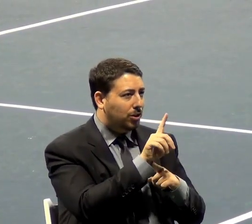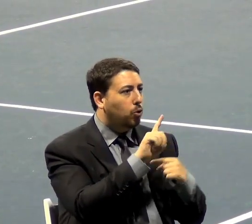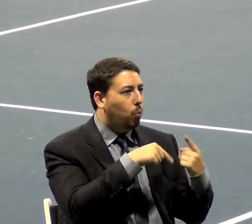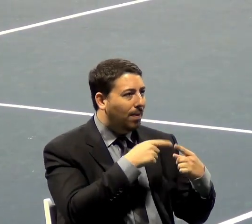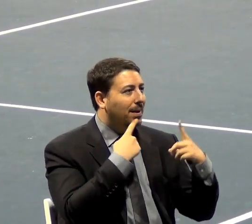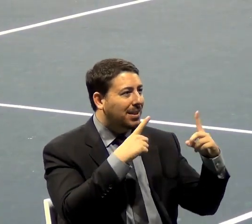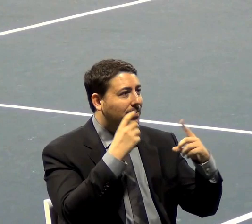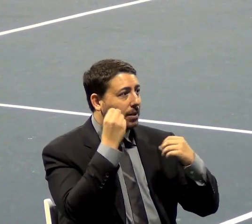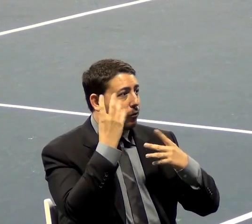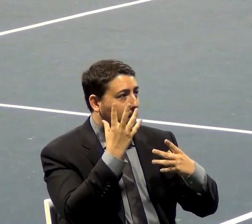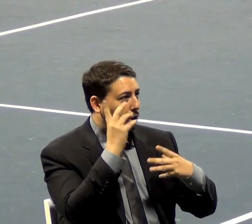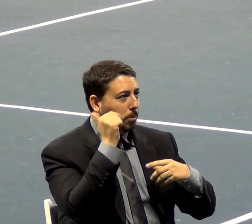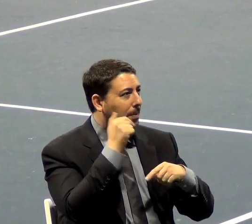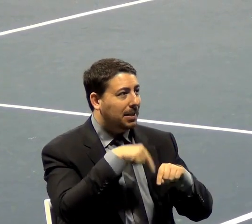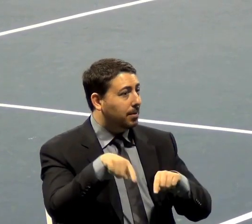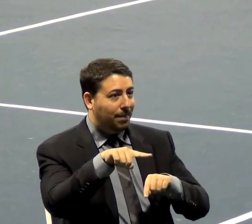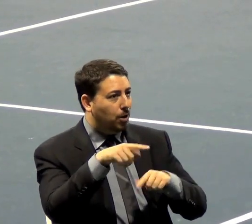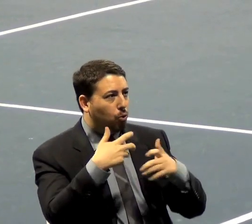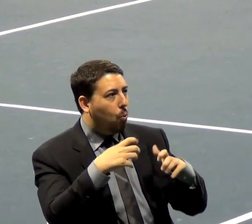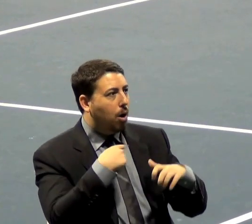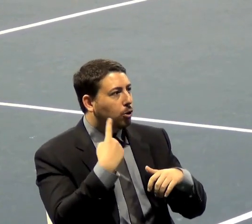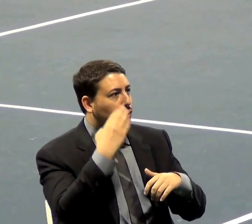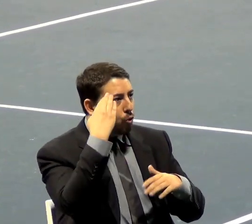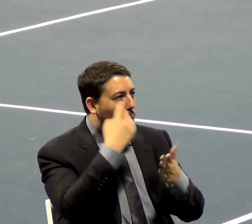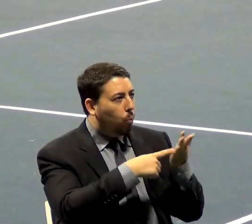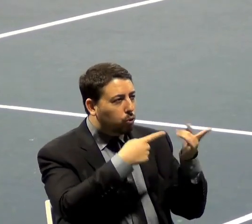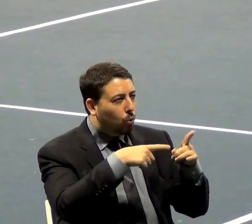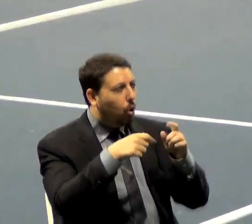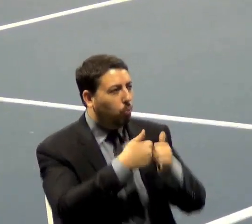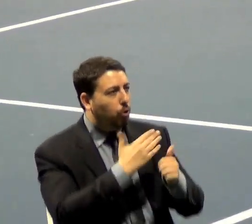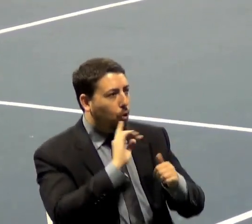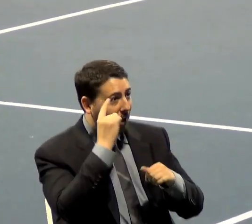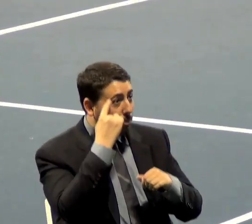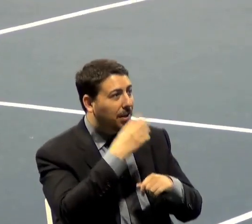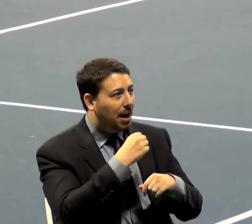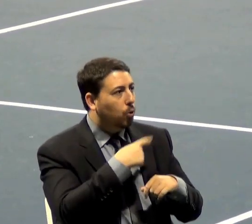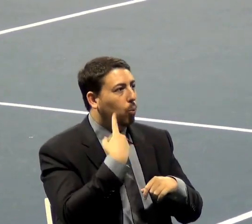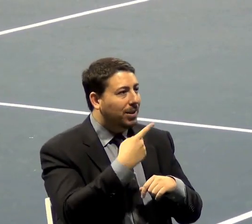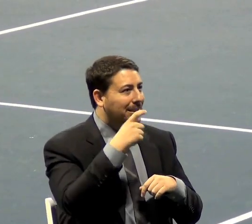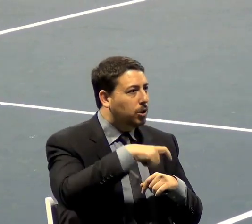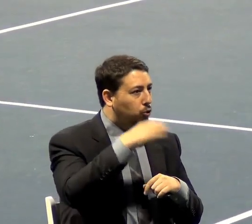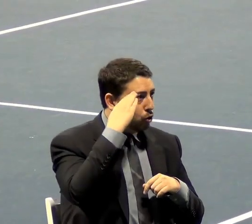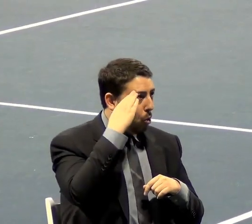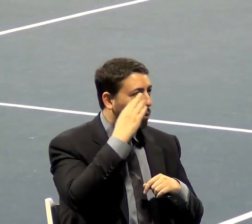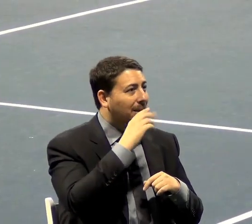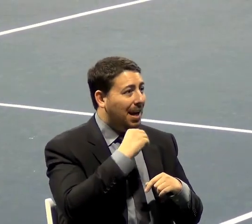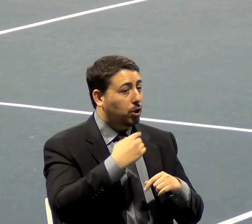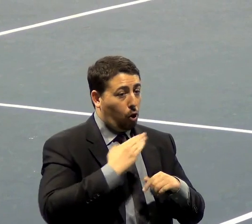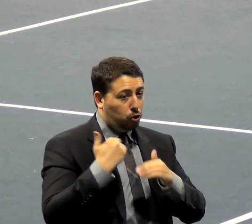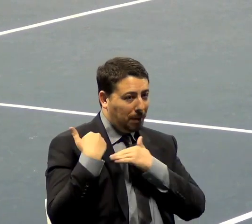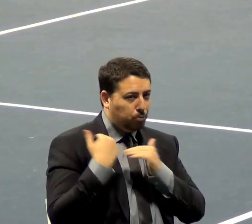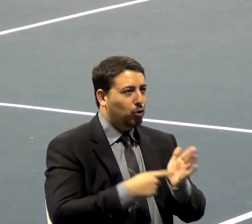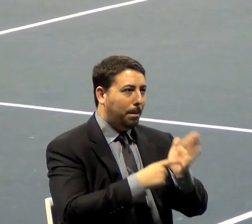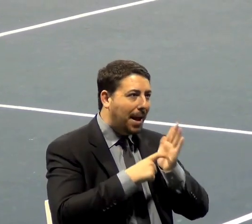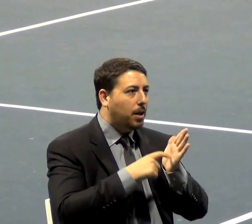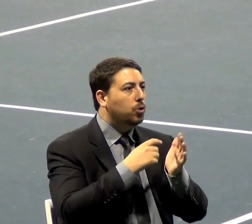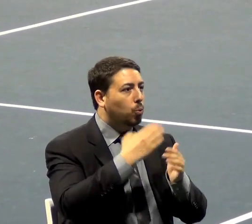don't want us to know exactly what's going on with our government. And we do need to know, it's up to us to demand that we know what's happening in our government.